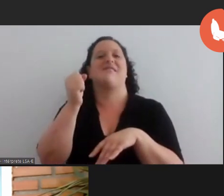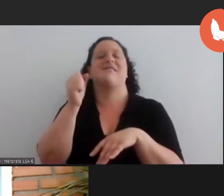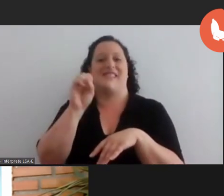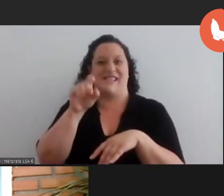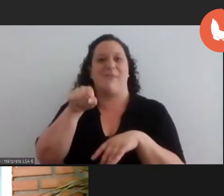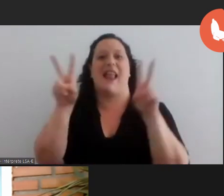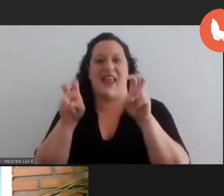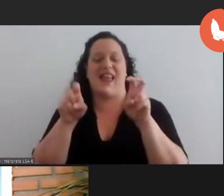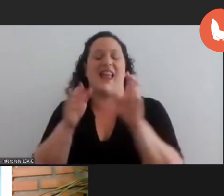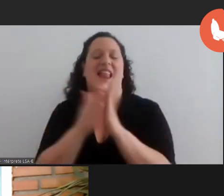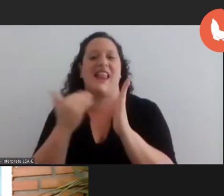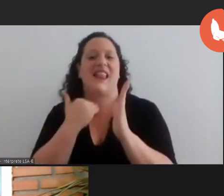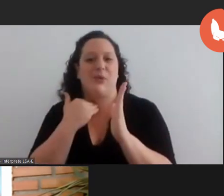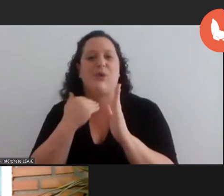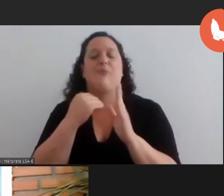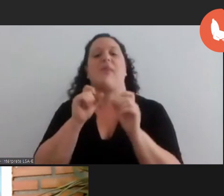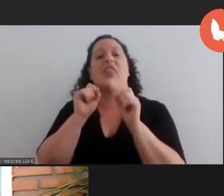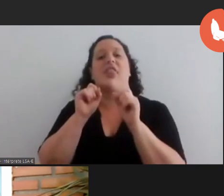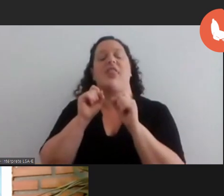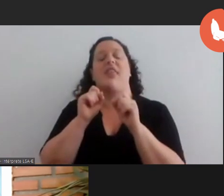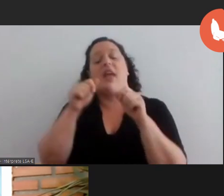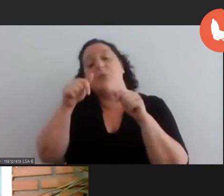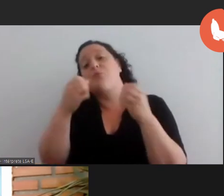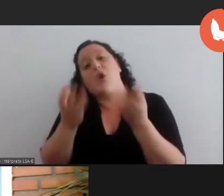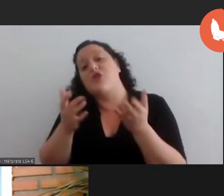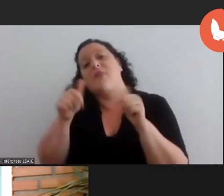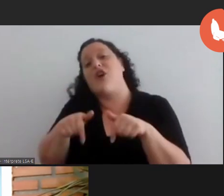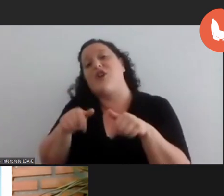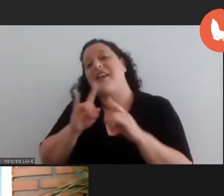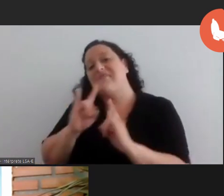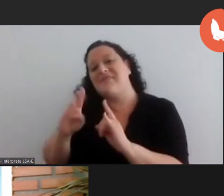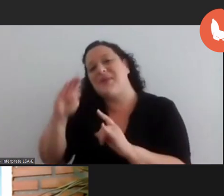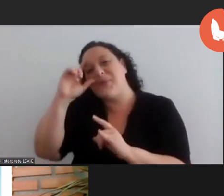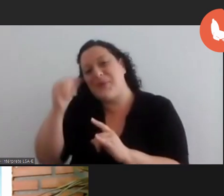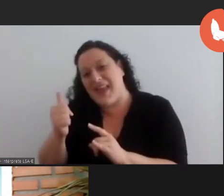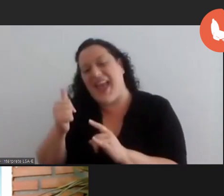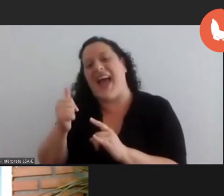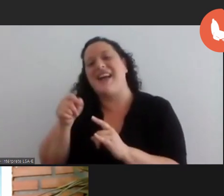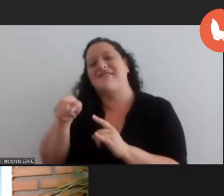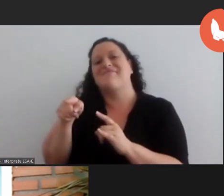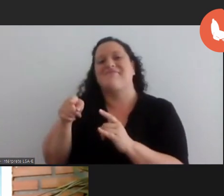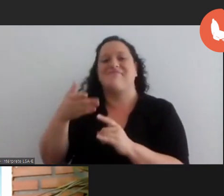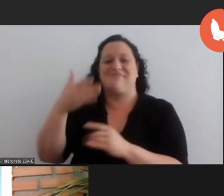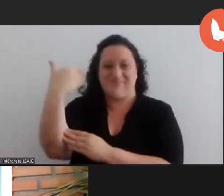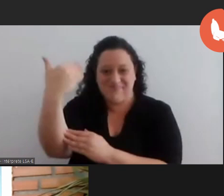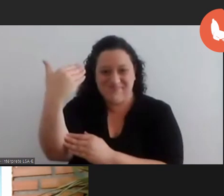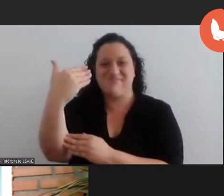important penguin random house now then bea you have the floor